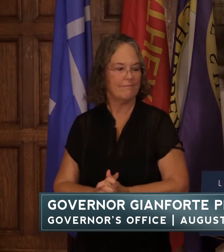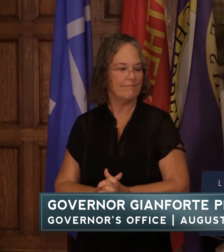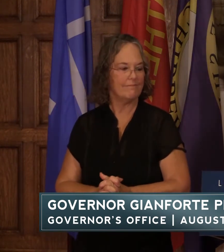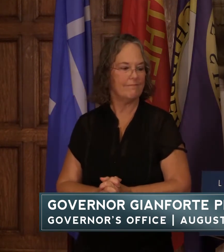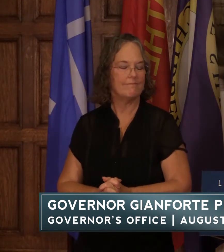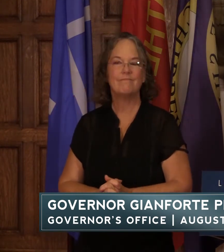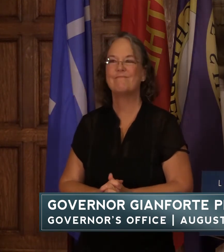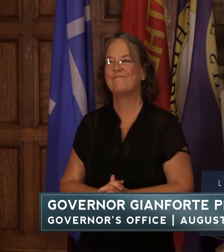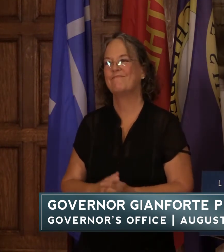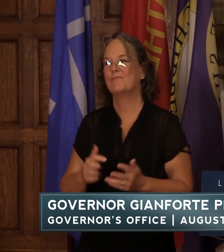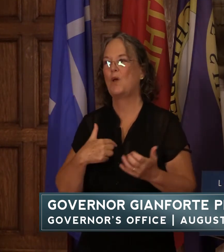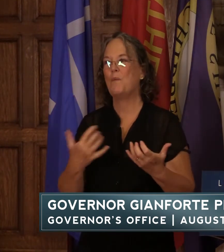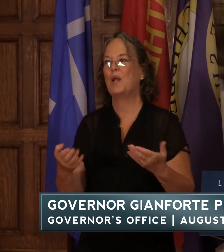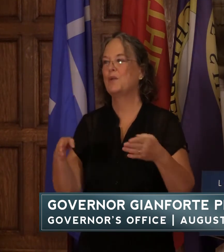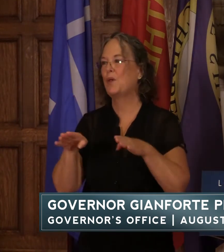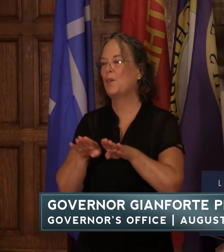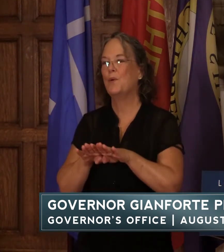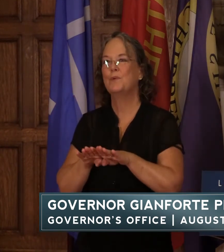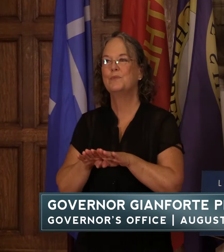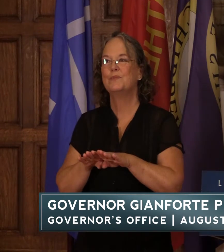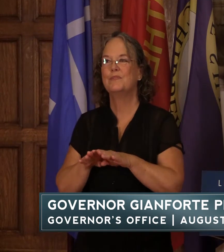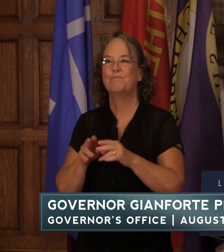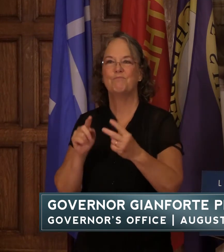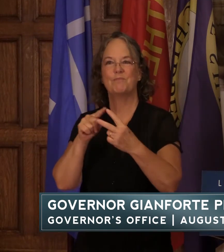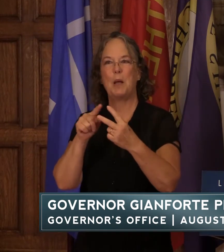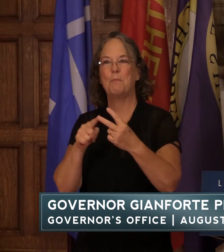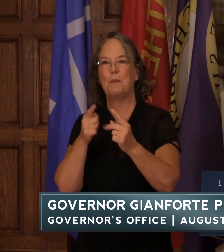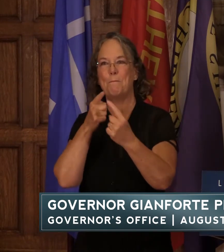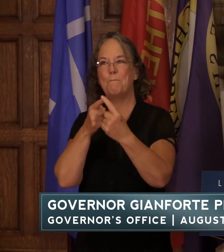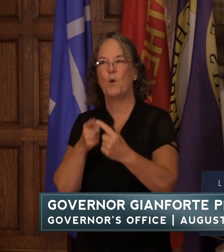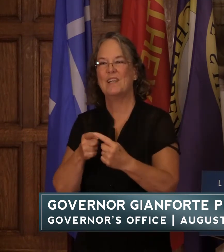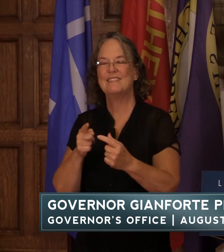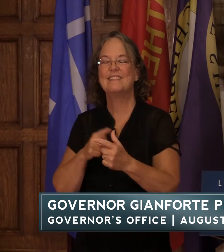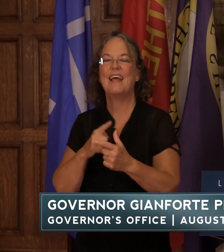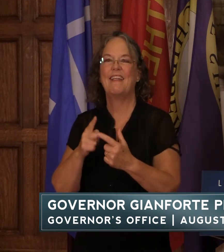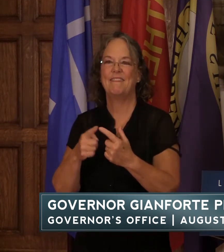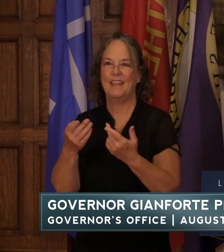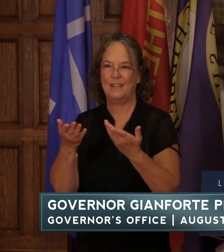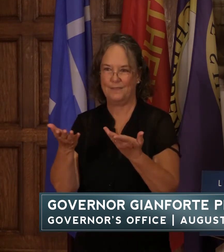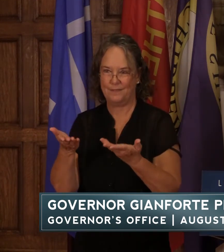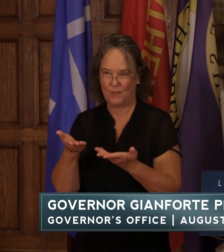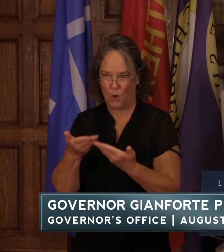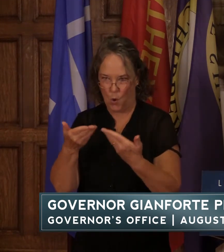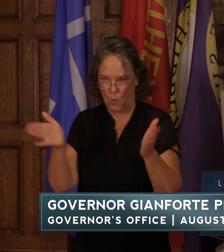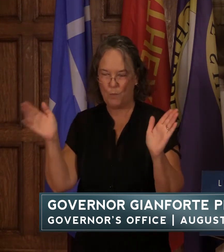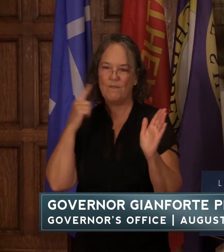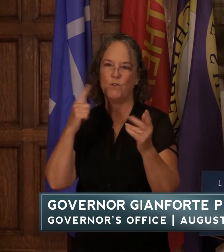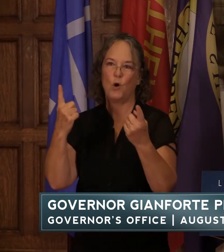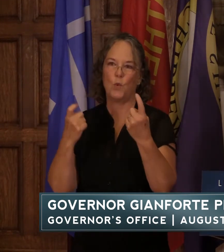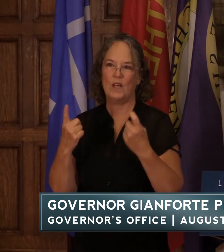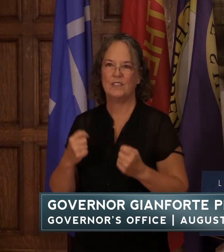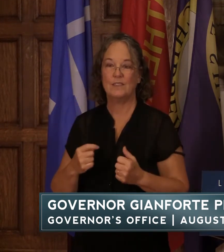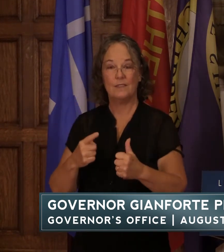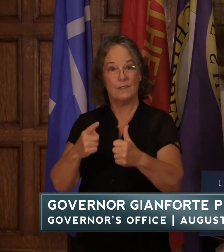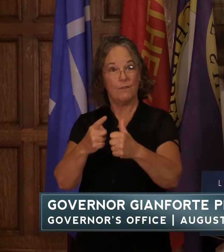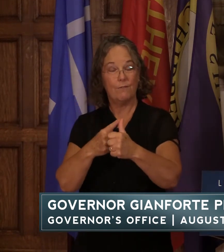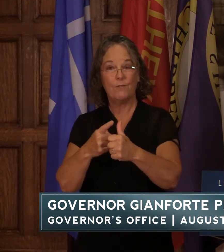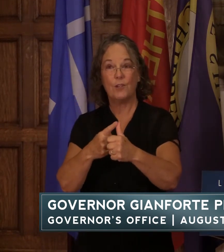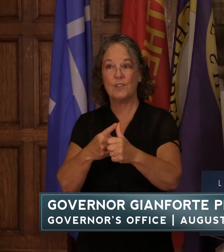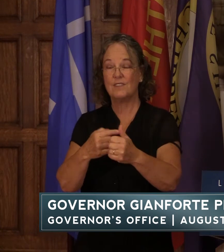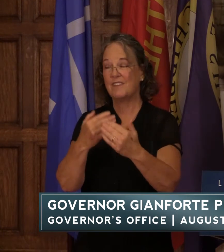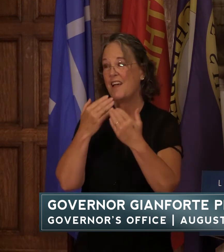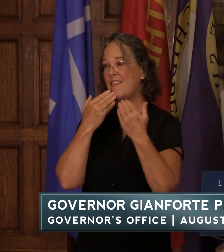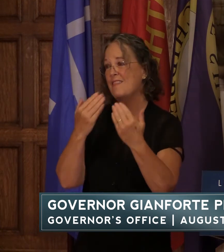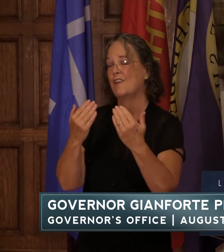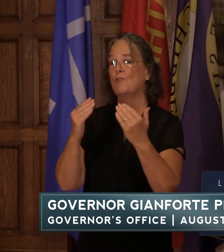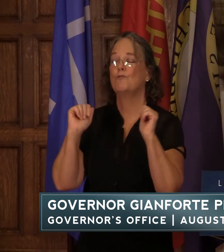so i want to close just a couple of points and then we'll take some questions first i want to thank all of the health professionals who've been